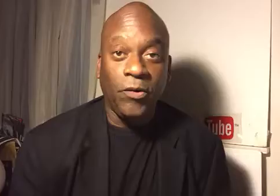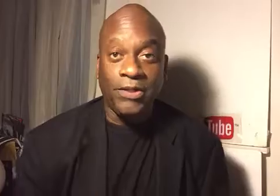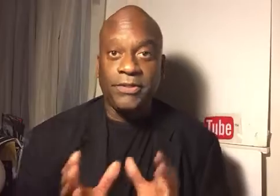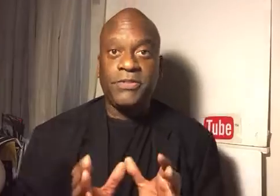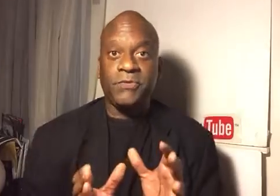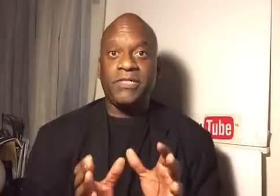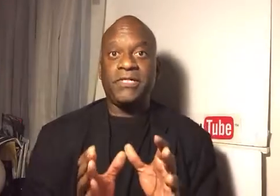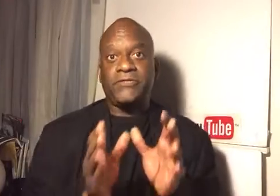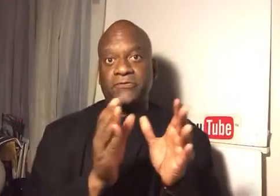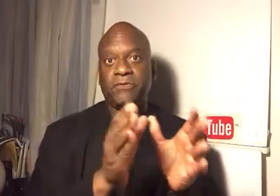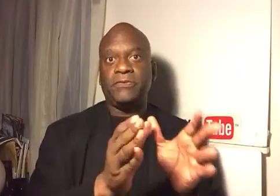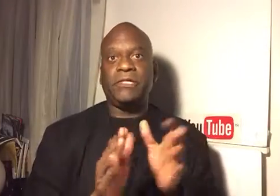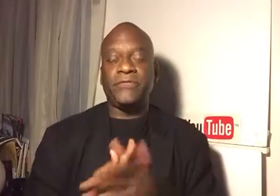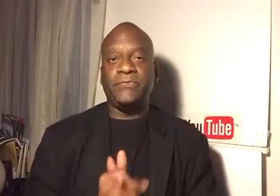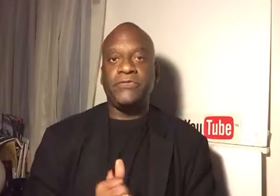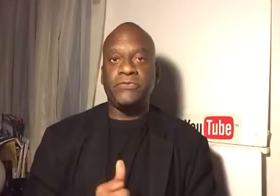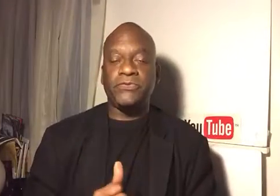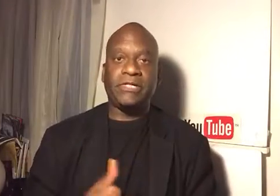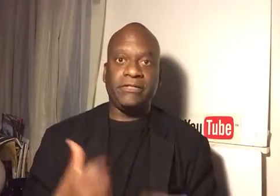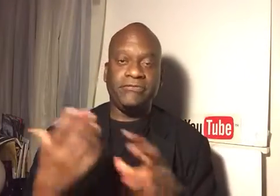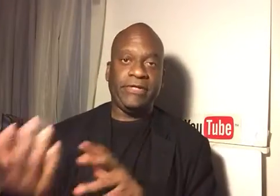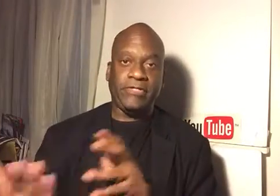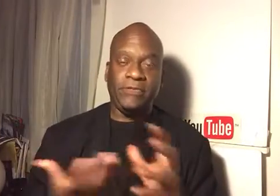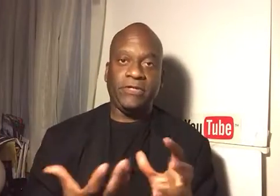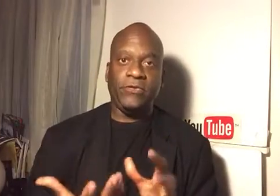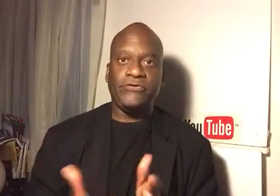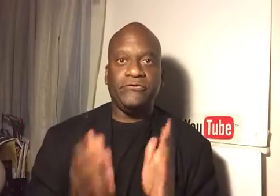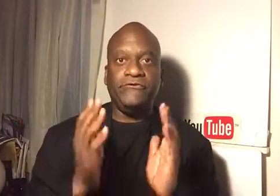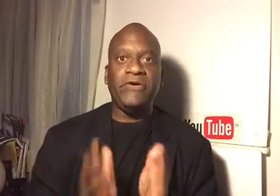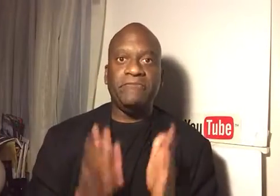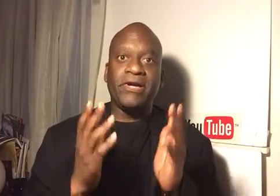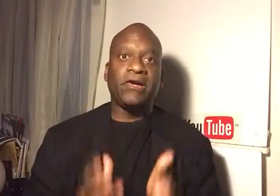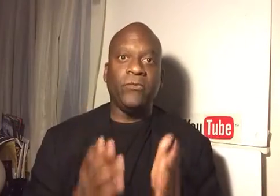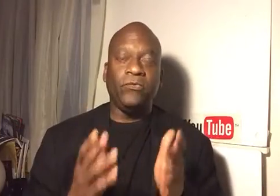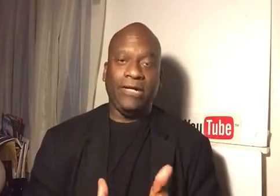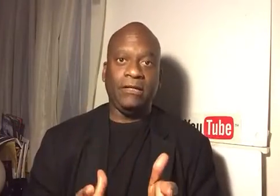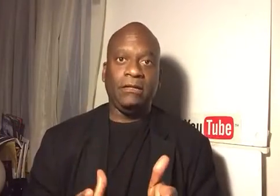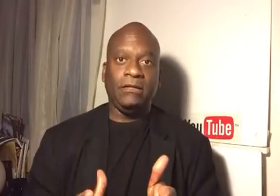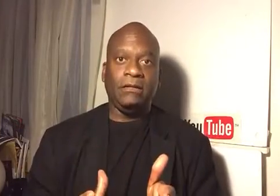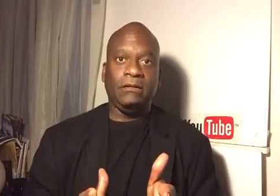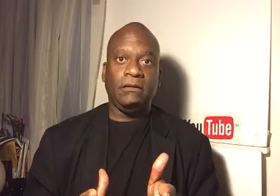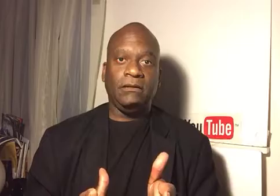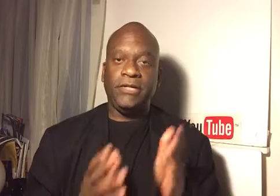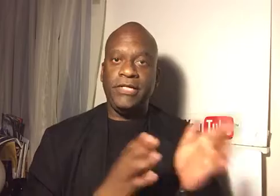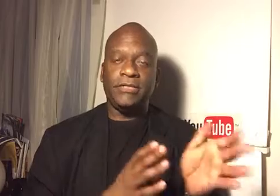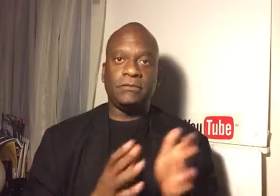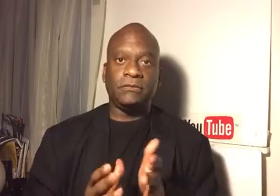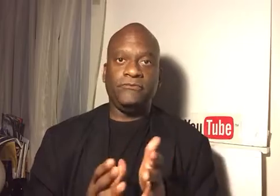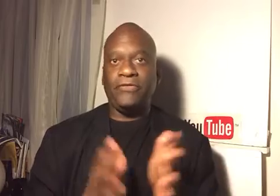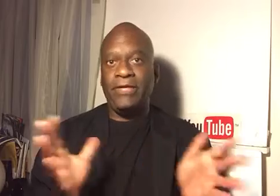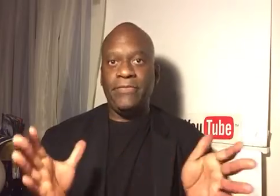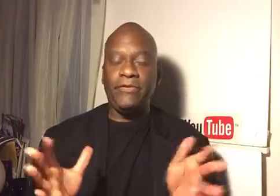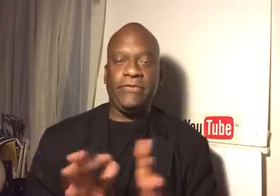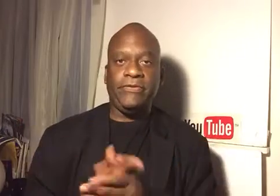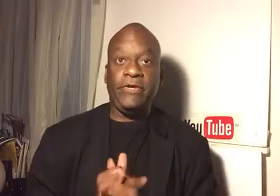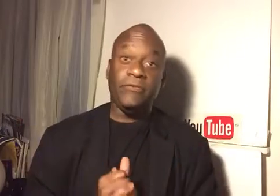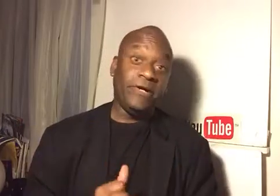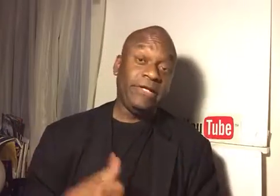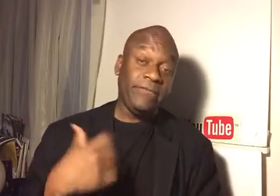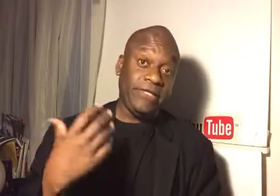Oh, and this one, again, is for Thomas Mitchell, who was kind enough to ask me that question in a very mannerable way. You he didn't flame me or anything. He reminded me